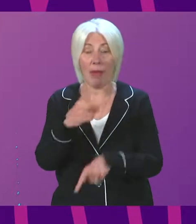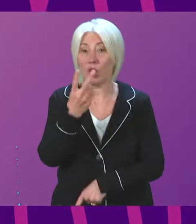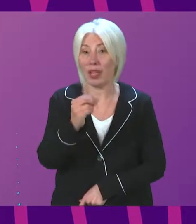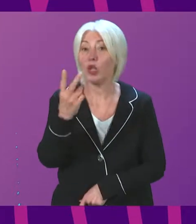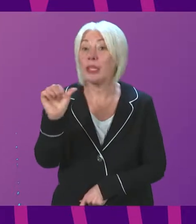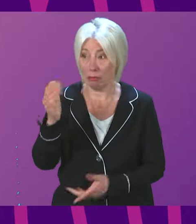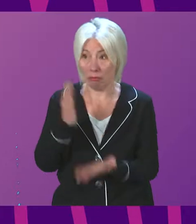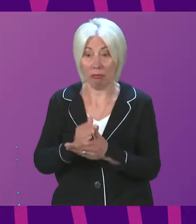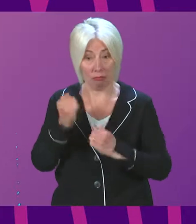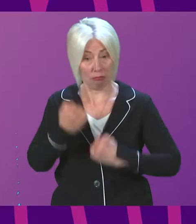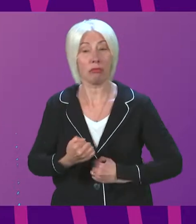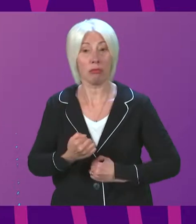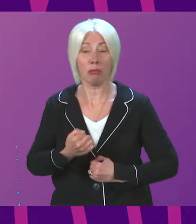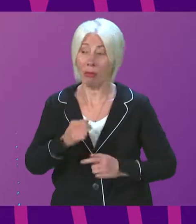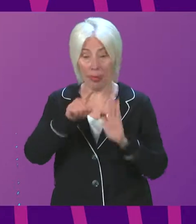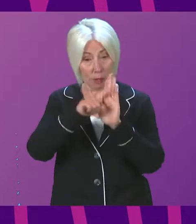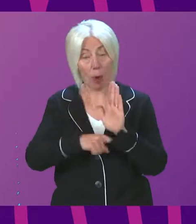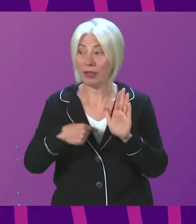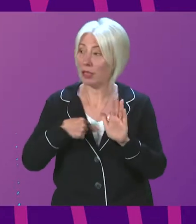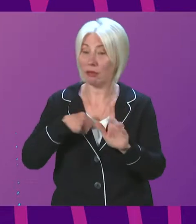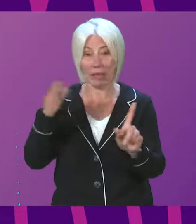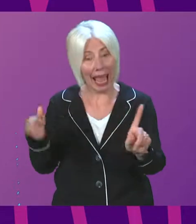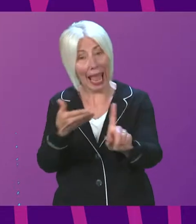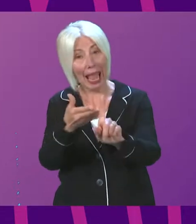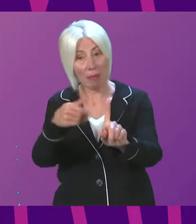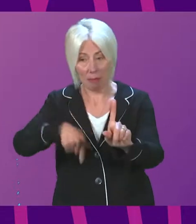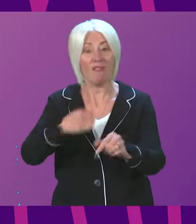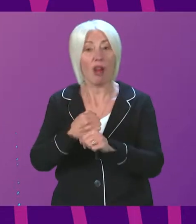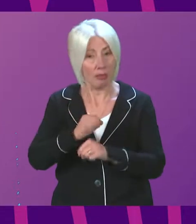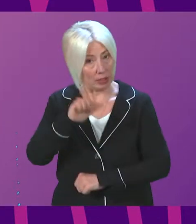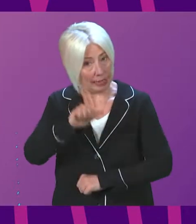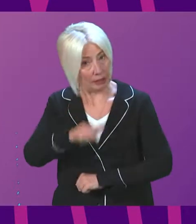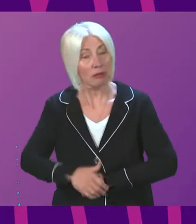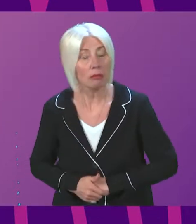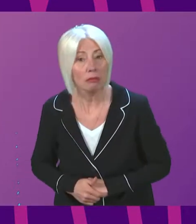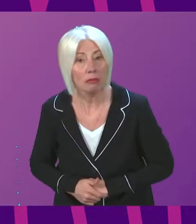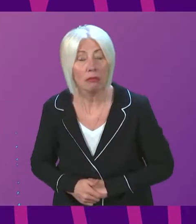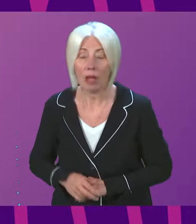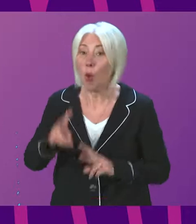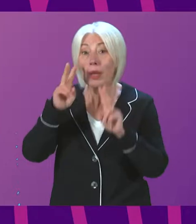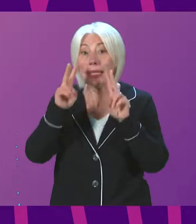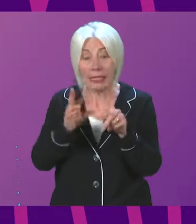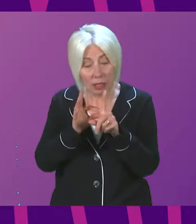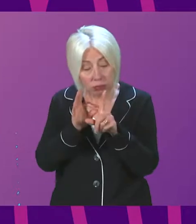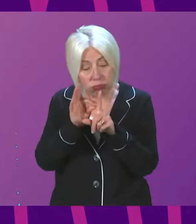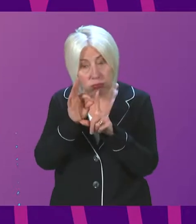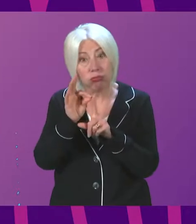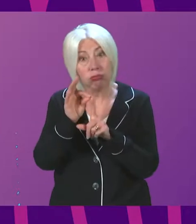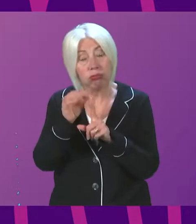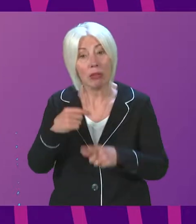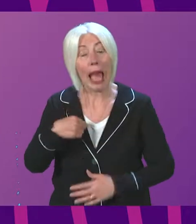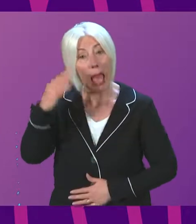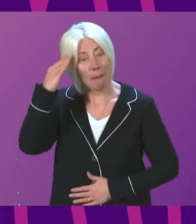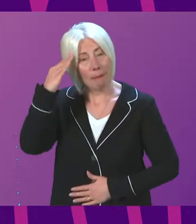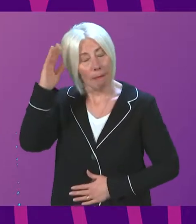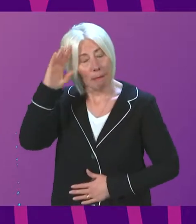that remains the policy and the objective of the government and of course we are seeing progress I'm always very mindful